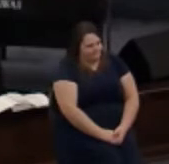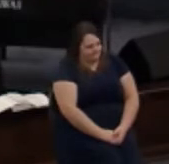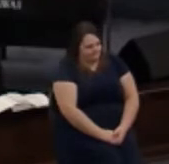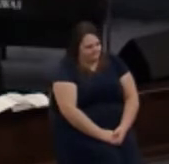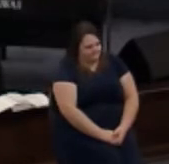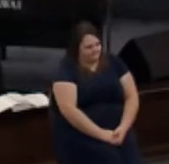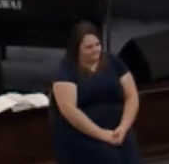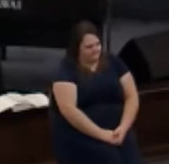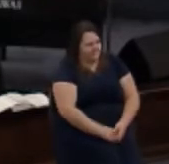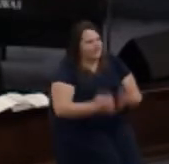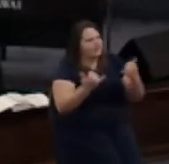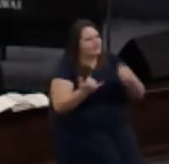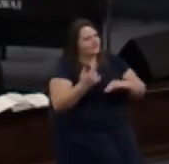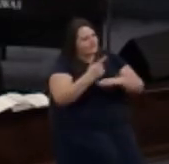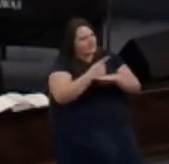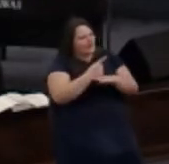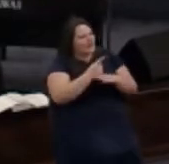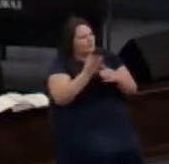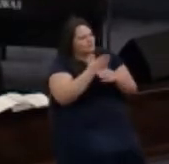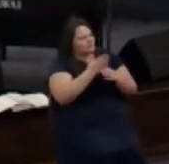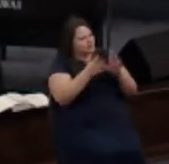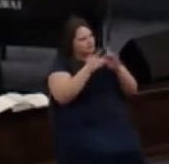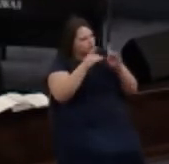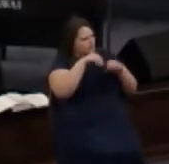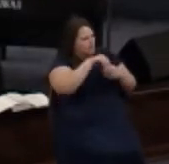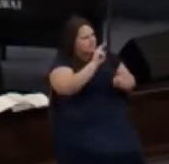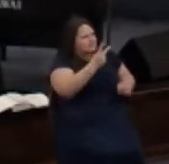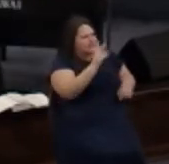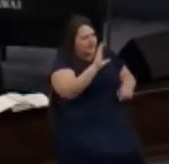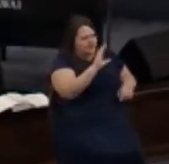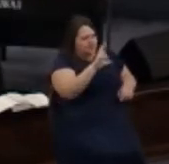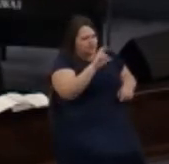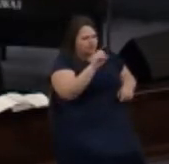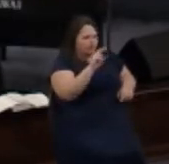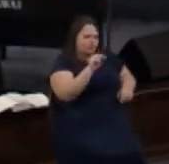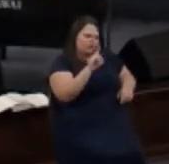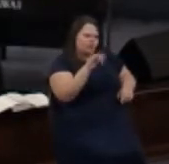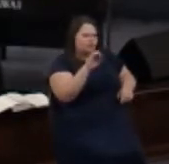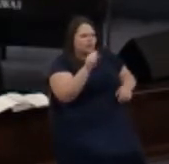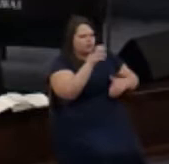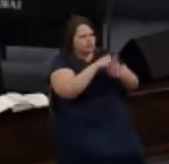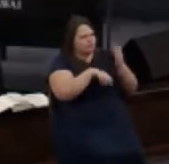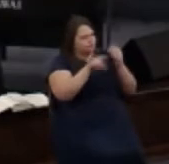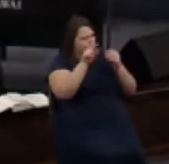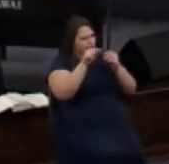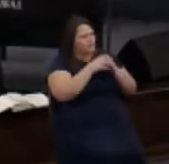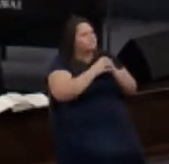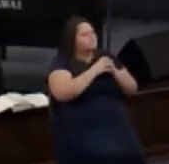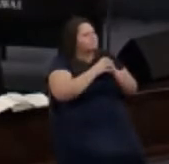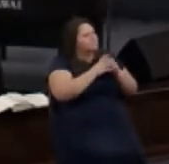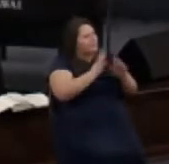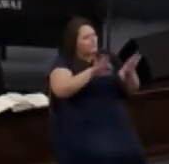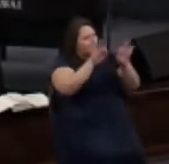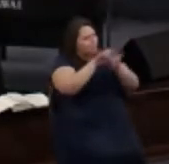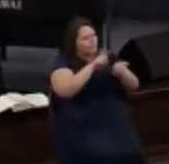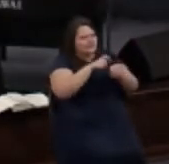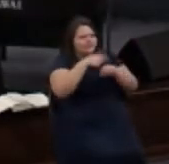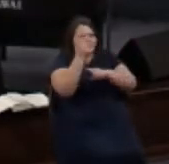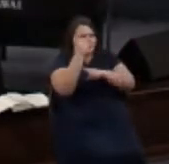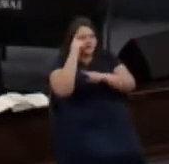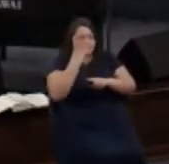today I'm going to tell a story and it's based out of 2 Chronicles chapter 20 it's at a point in time in history of the Jewish people